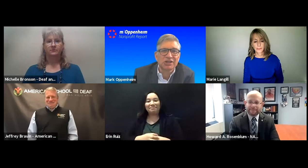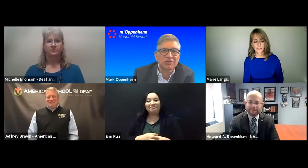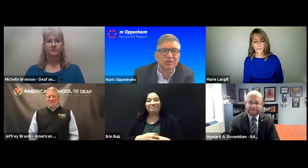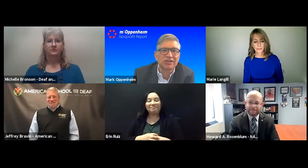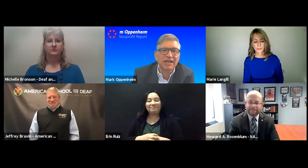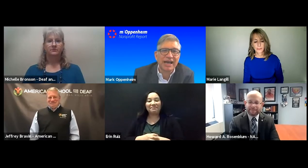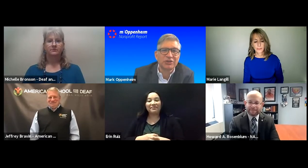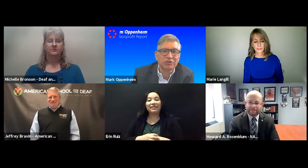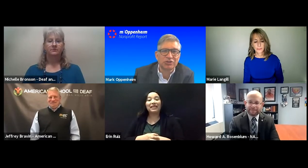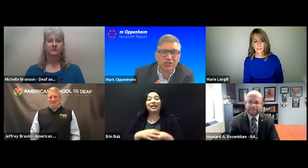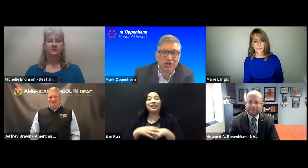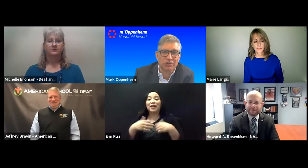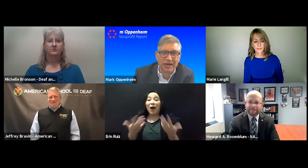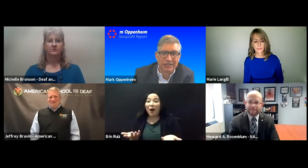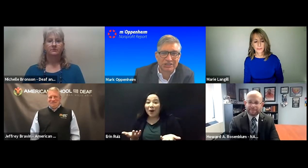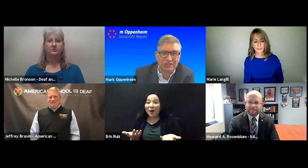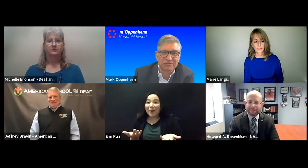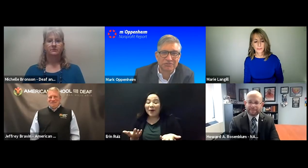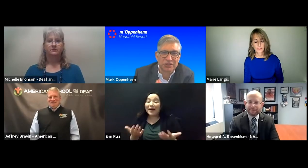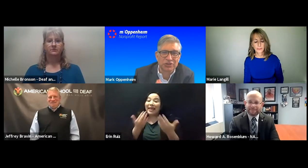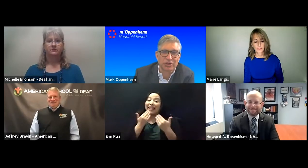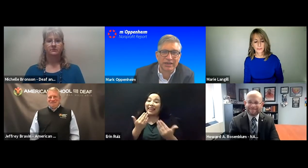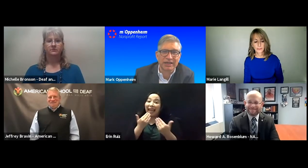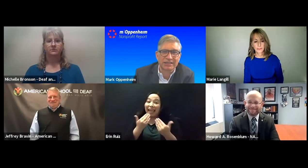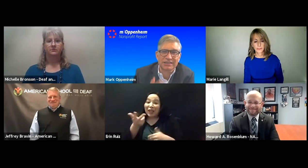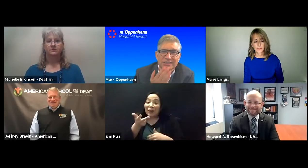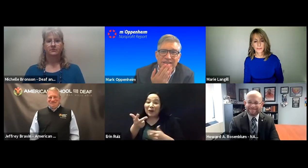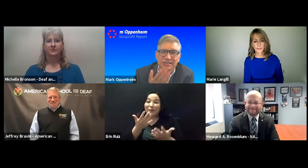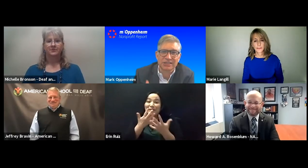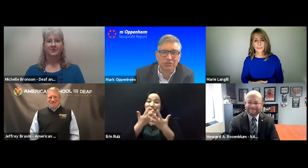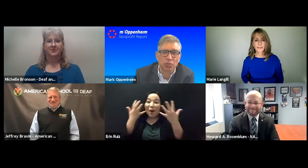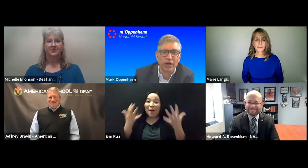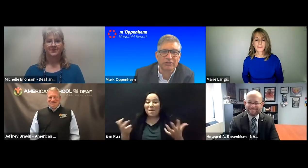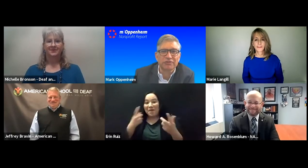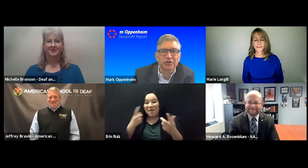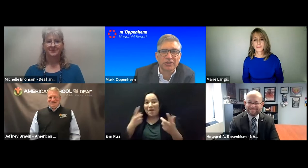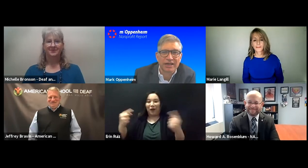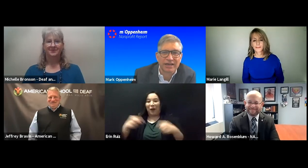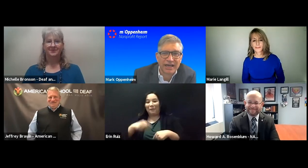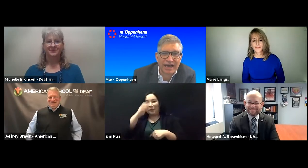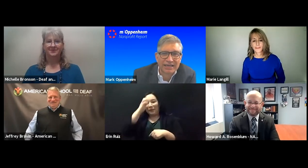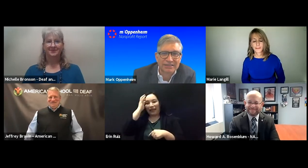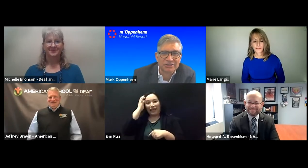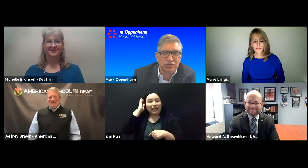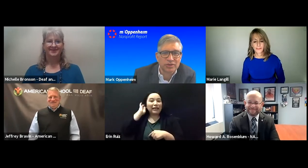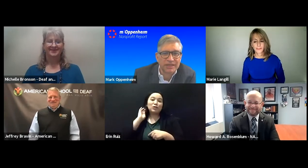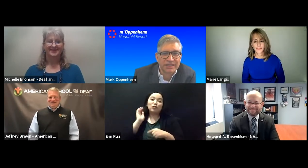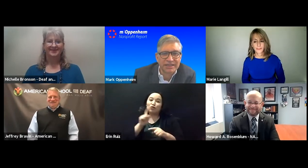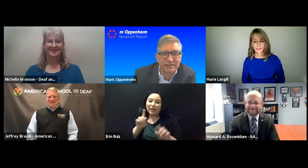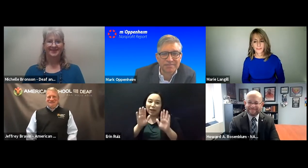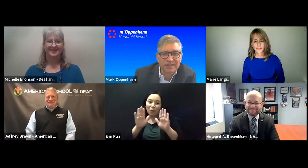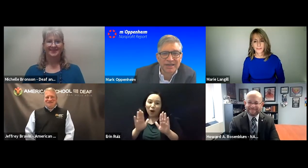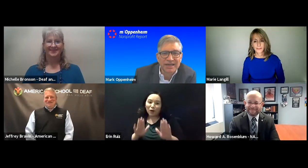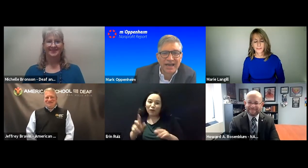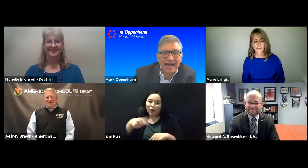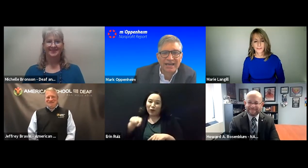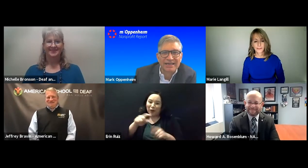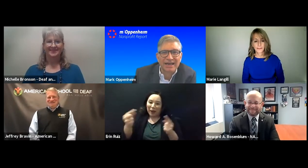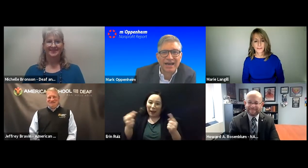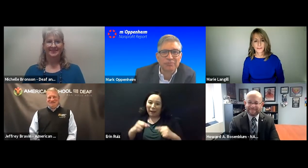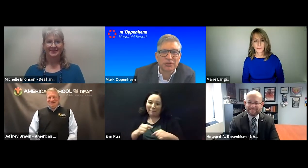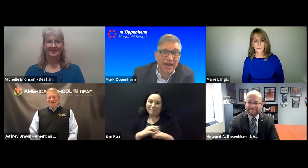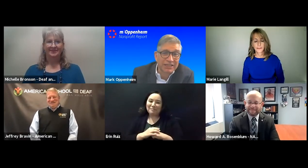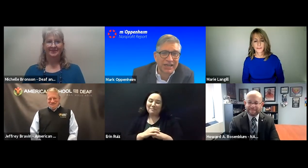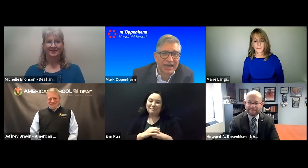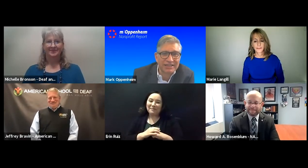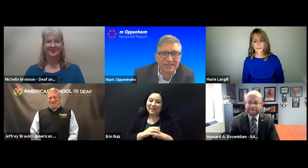So thank you so much for joining us. It's just wonderful that you can be here and